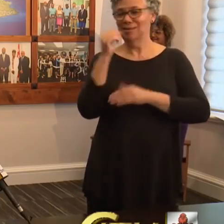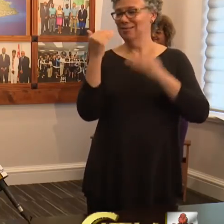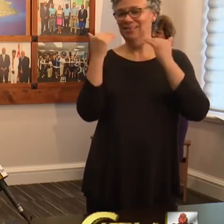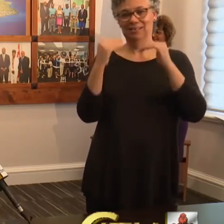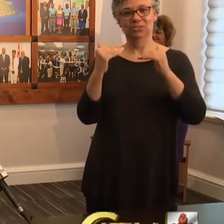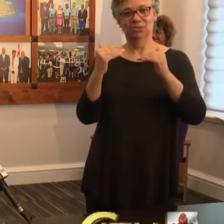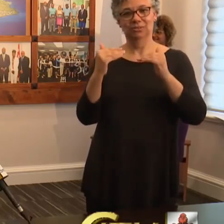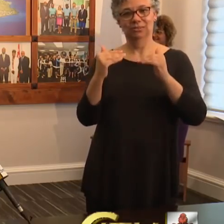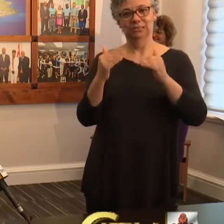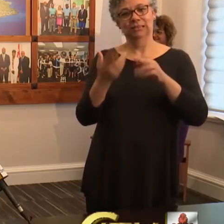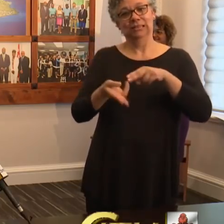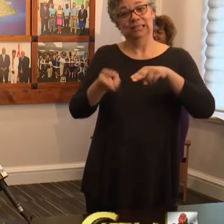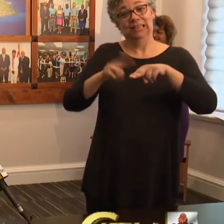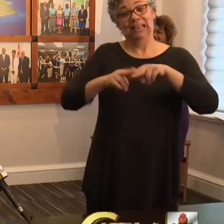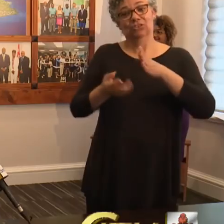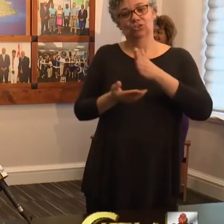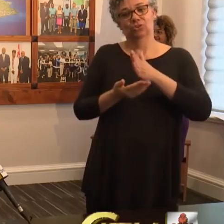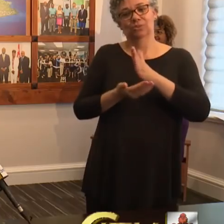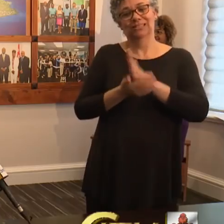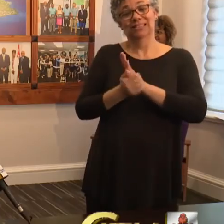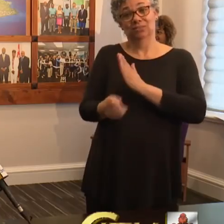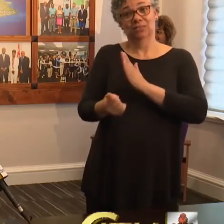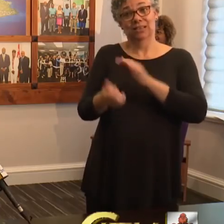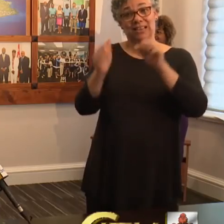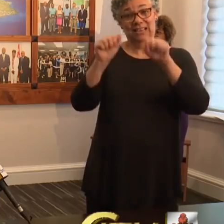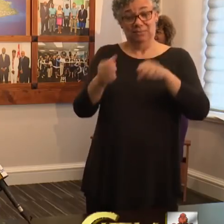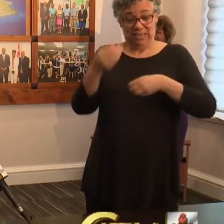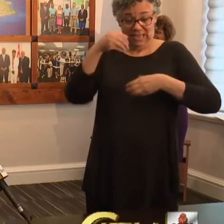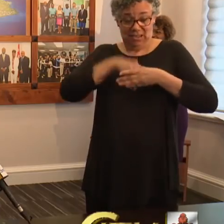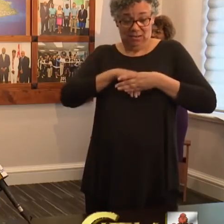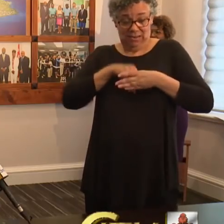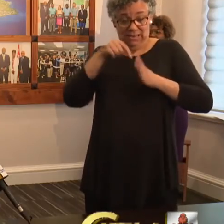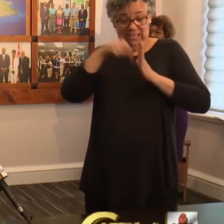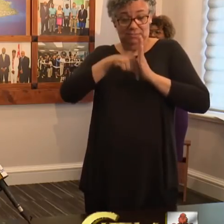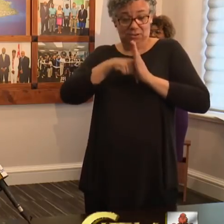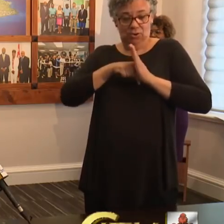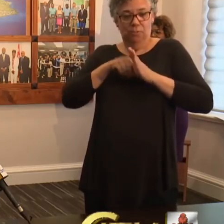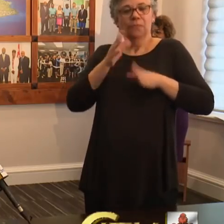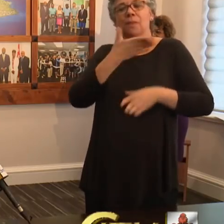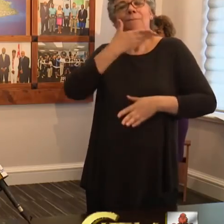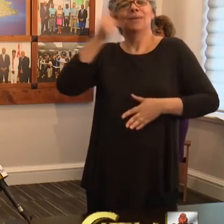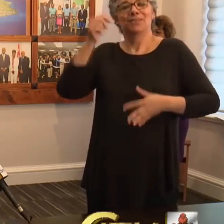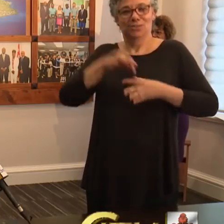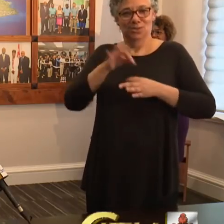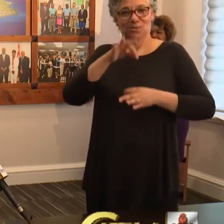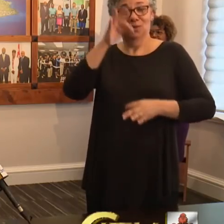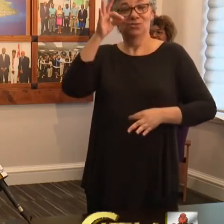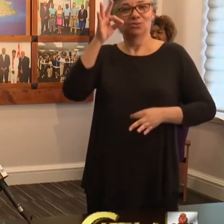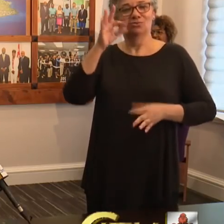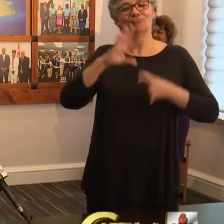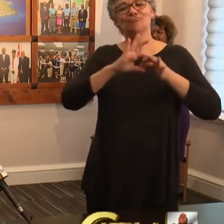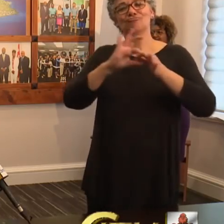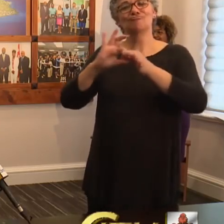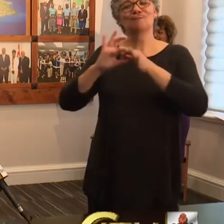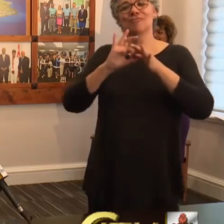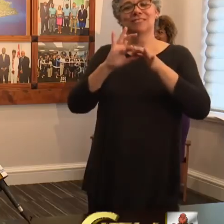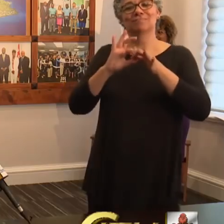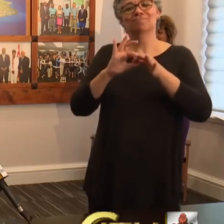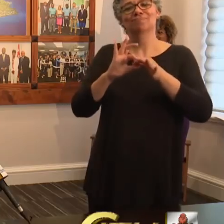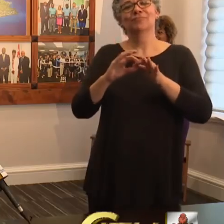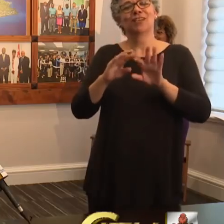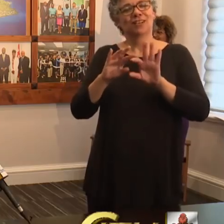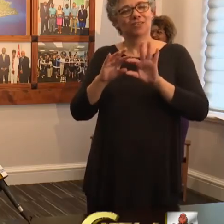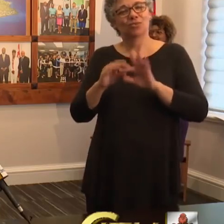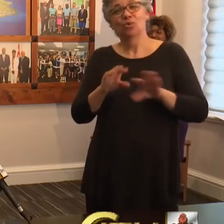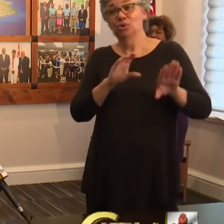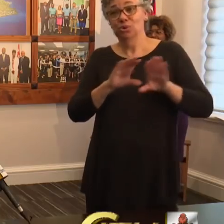to enhancing skills. It can be used to deepen your spirituality strengthen ties with loved ones or do those chores